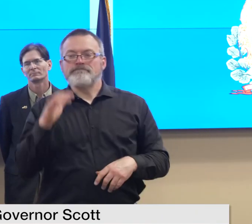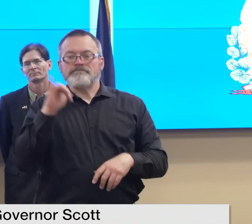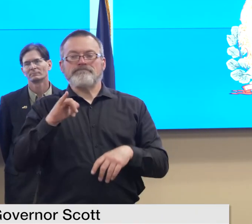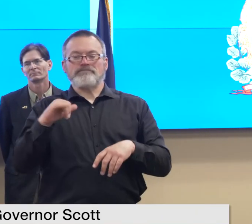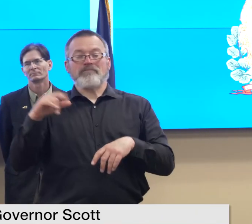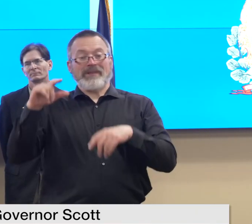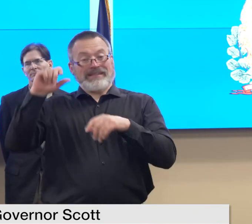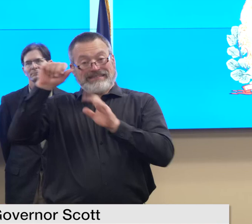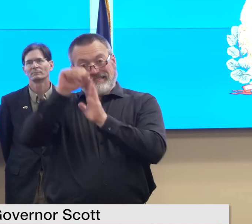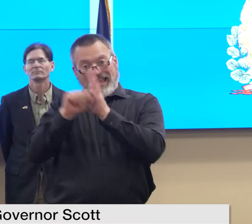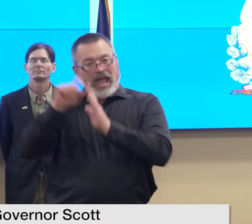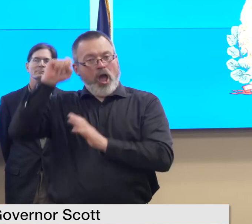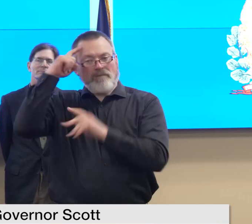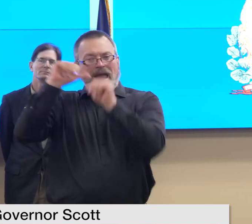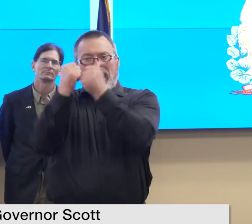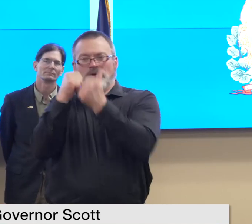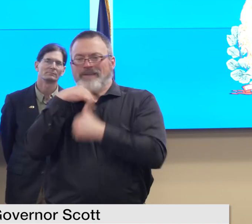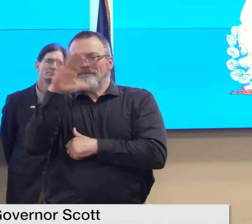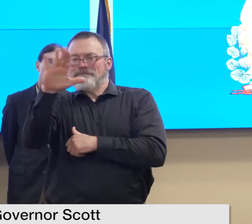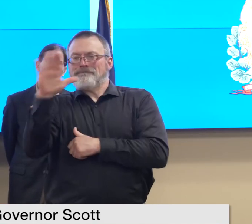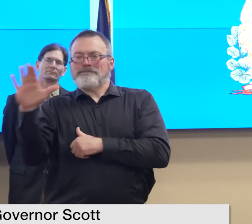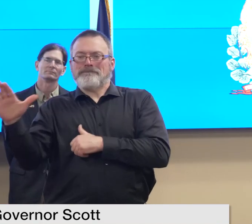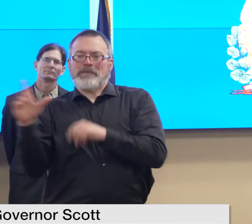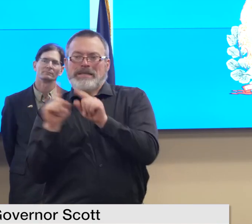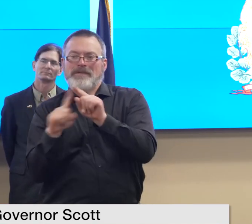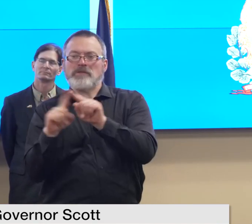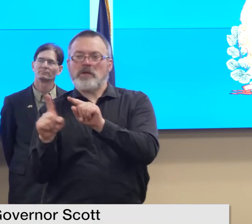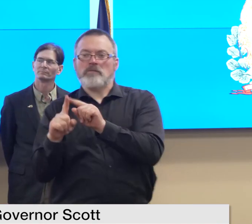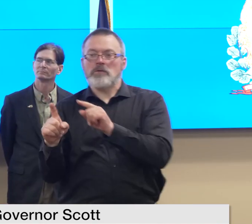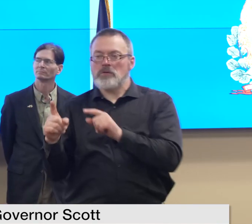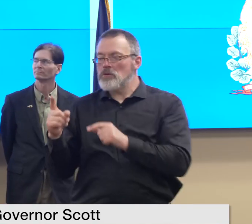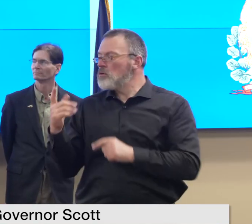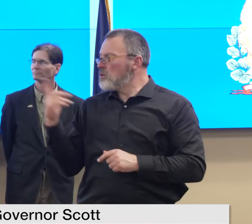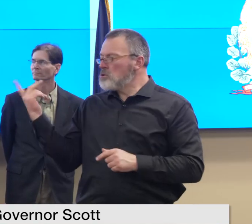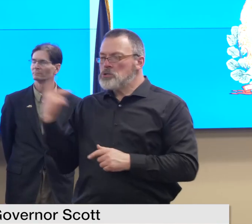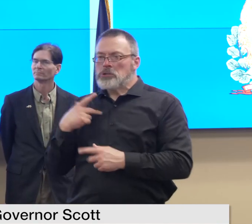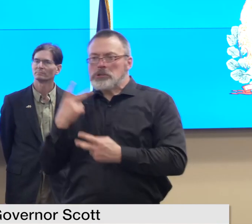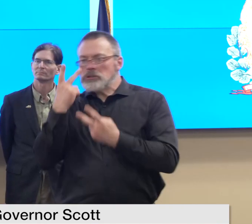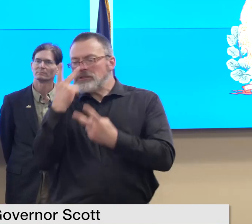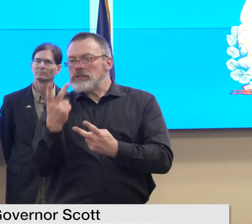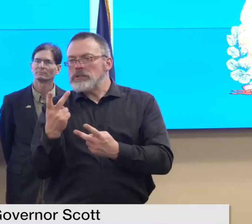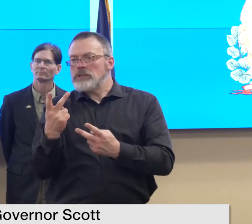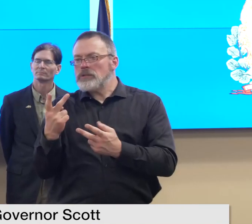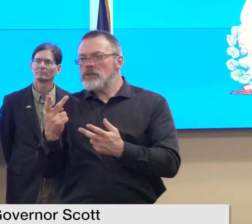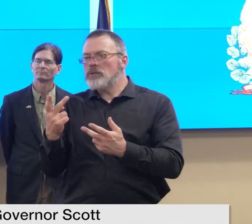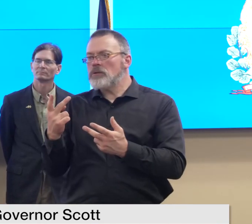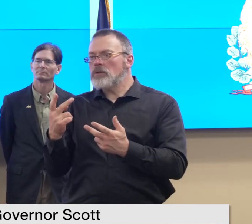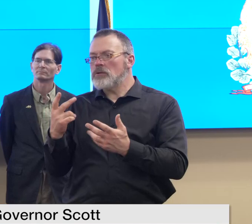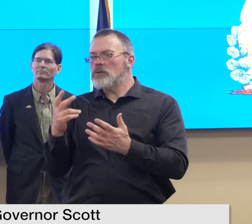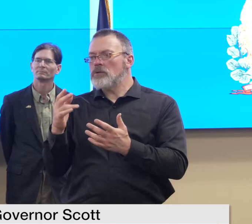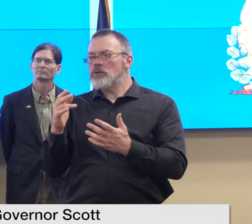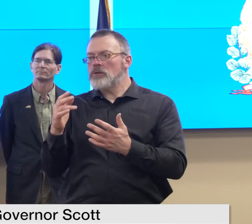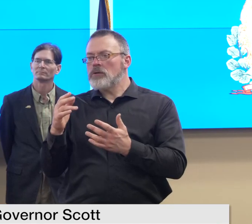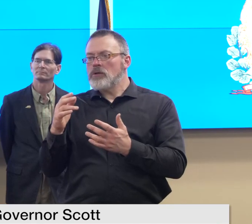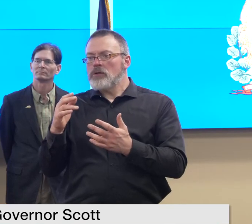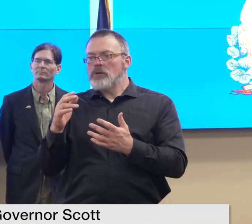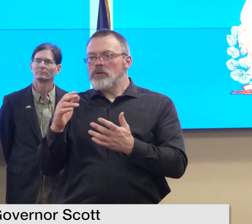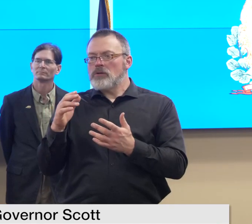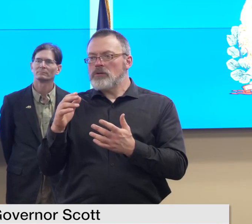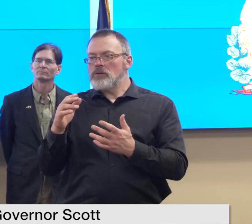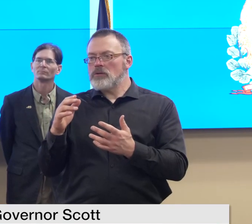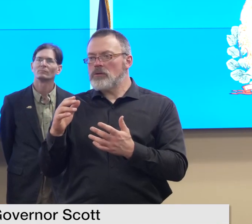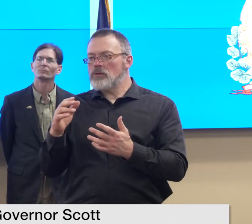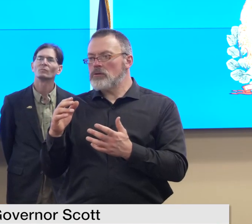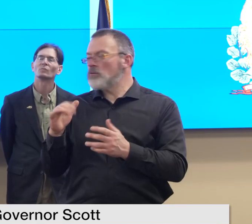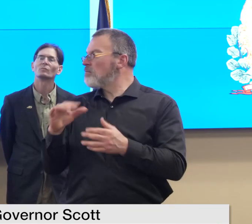example um you've probably seen in the media already that um some folks couldn't access email things